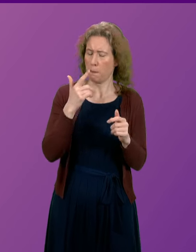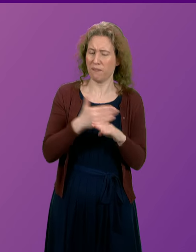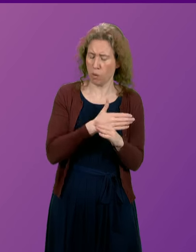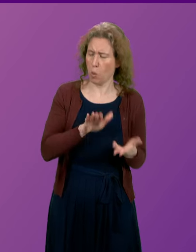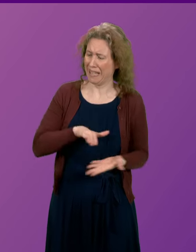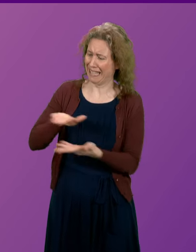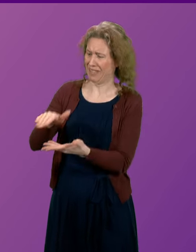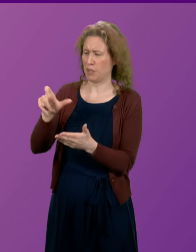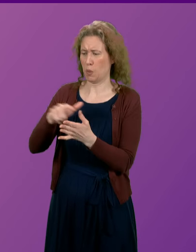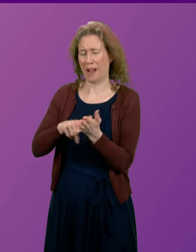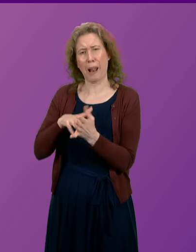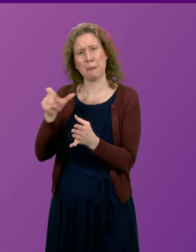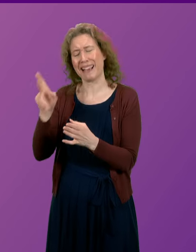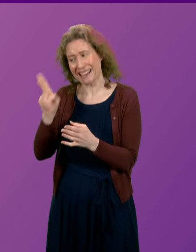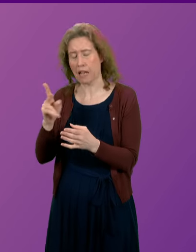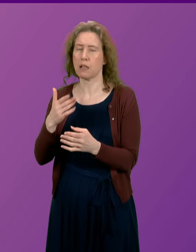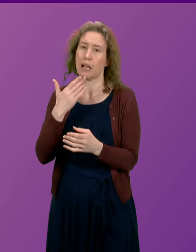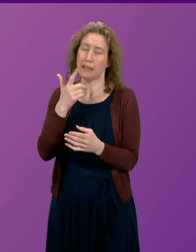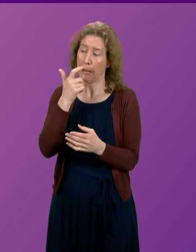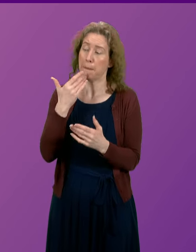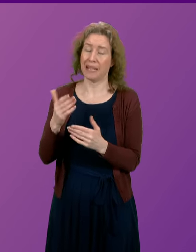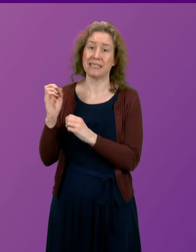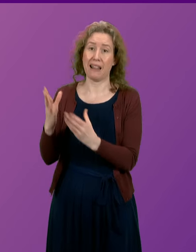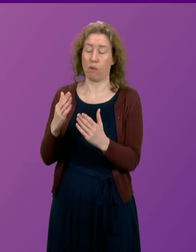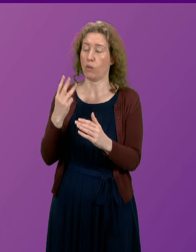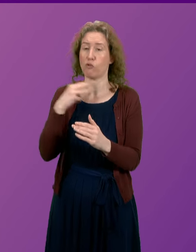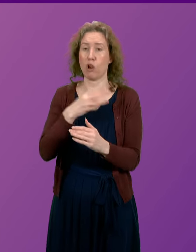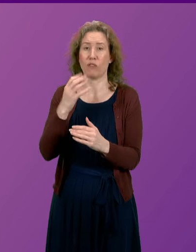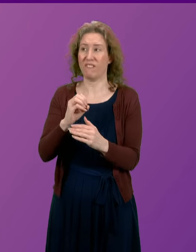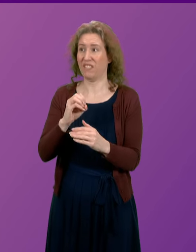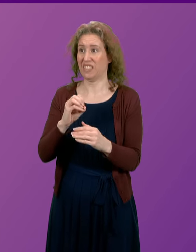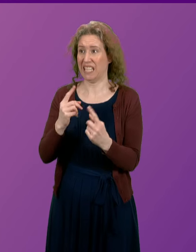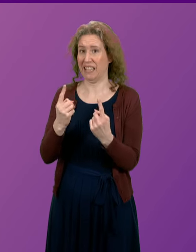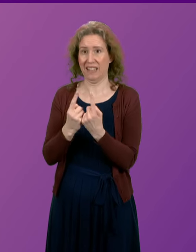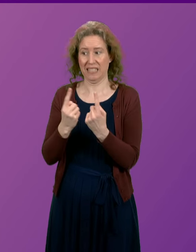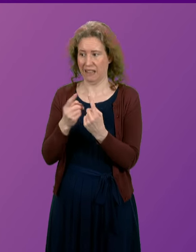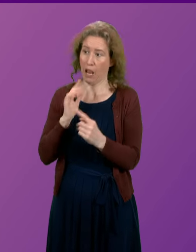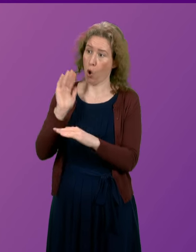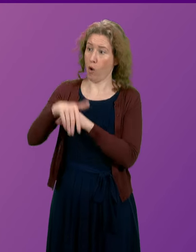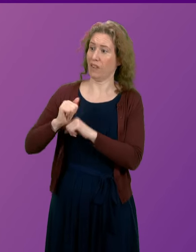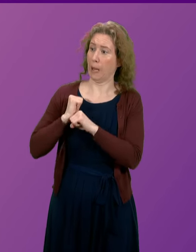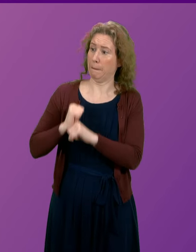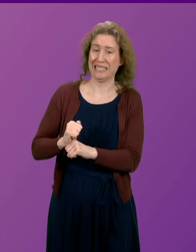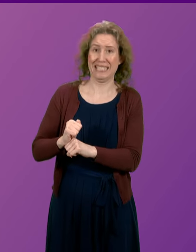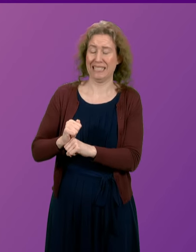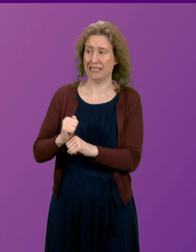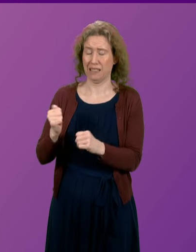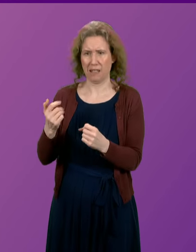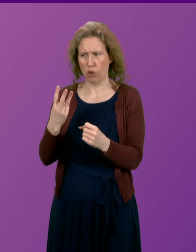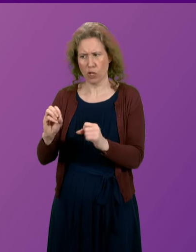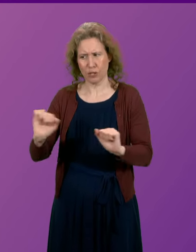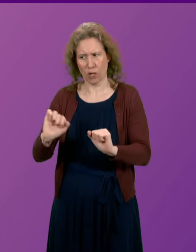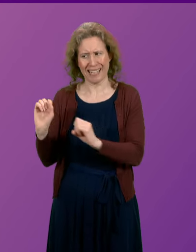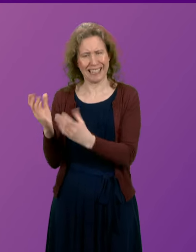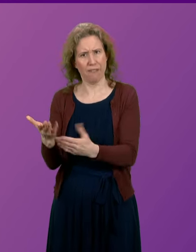Carmack again, can we make sure they deliver on the 350 overt commitments that it made last time it won this contract, of which more than 30 are yet to be delivered?